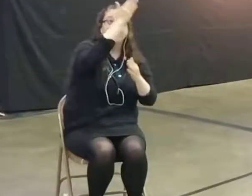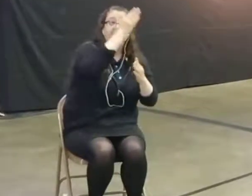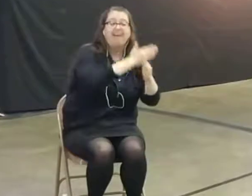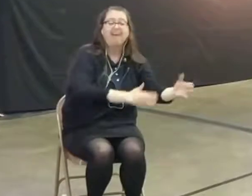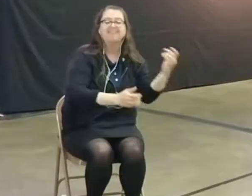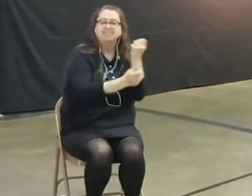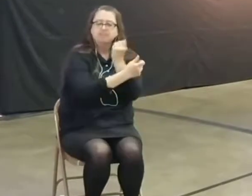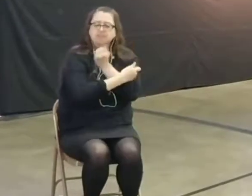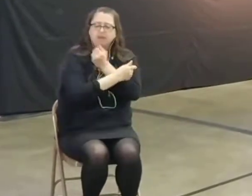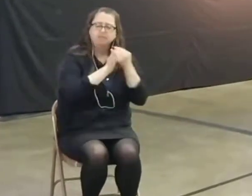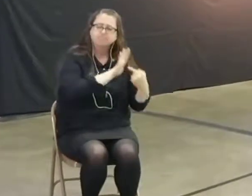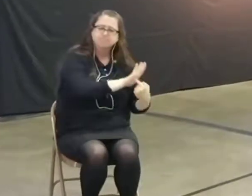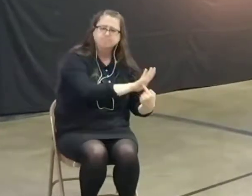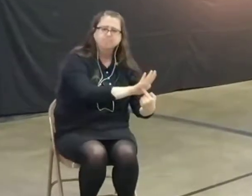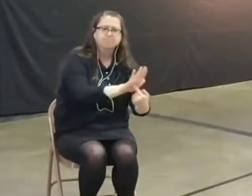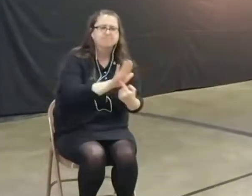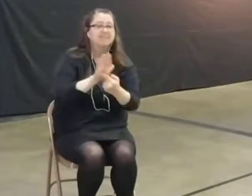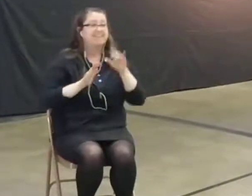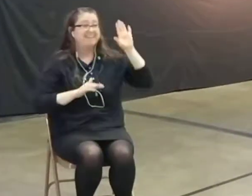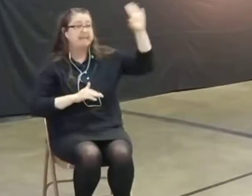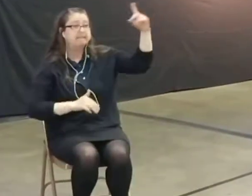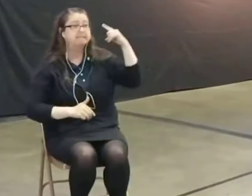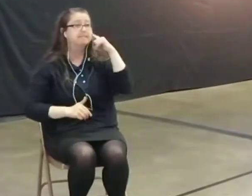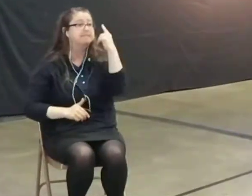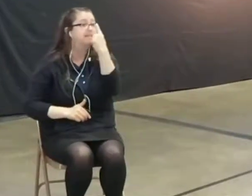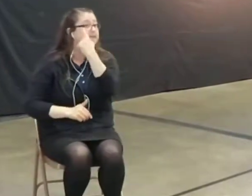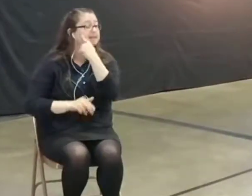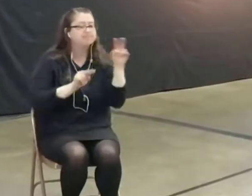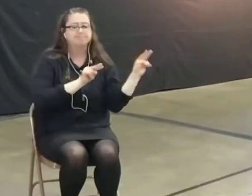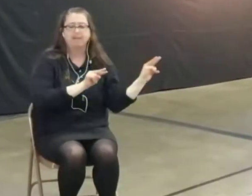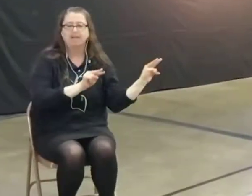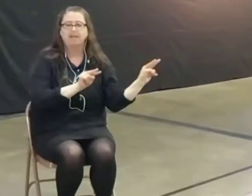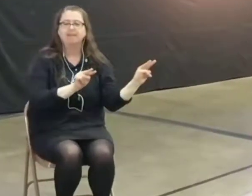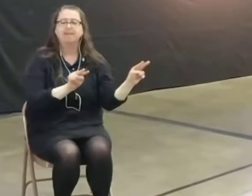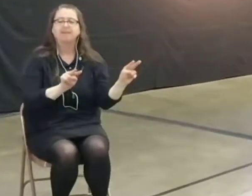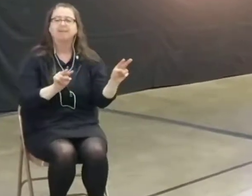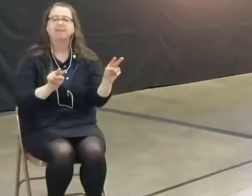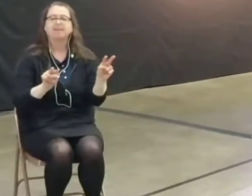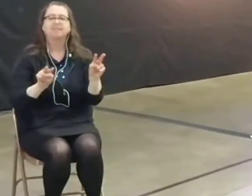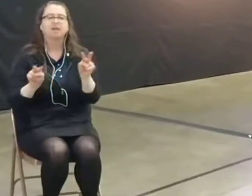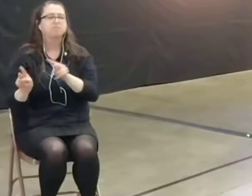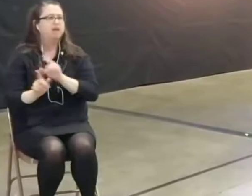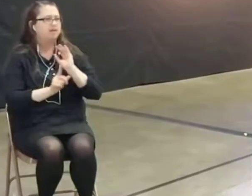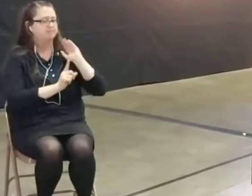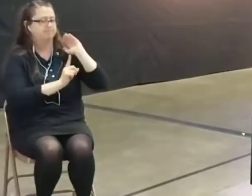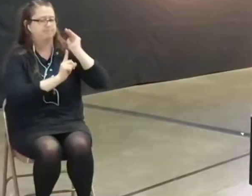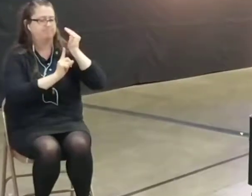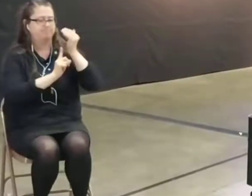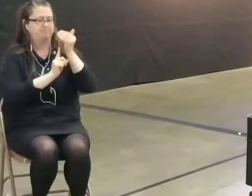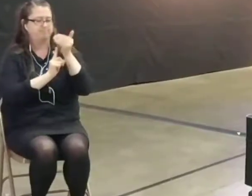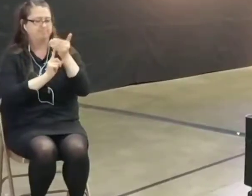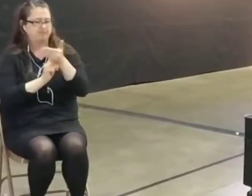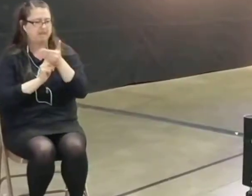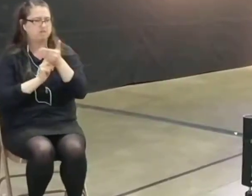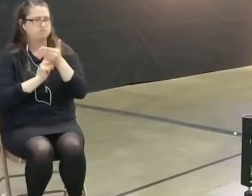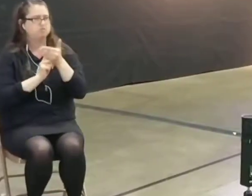hands. See with His eyes. I hear around